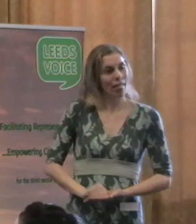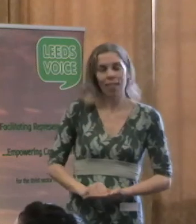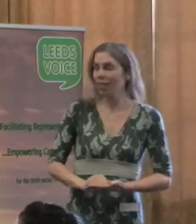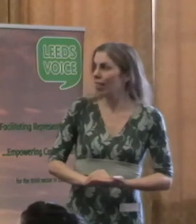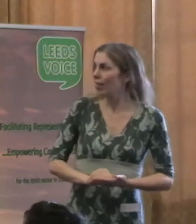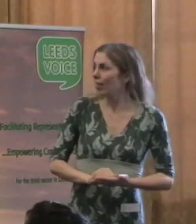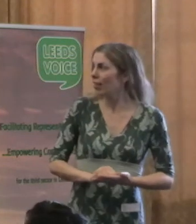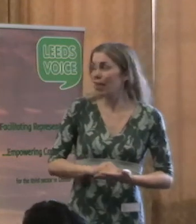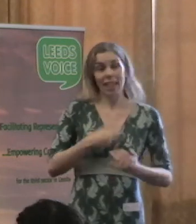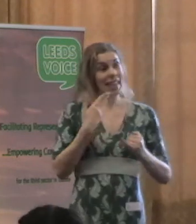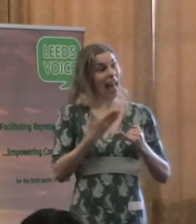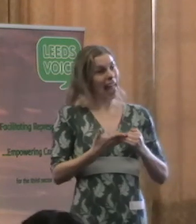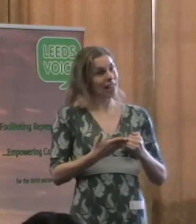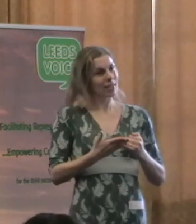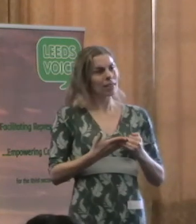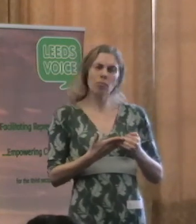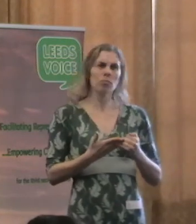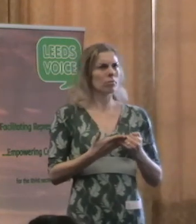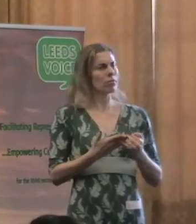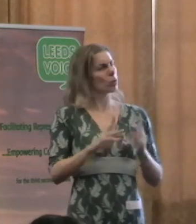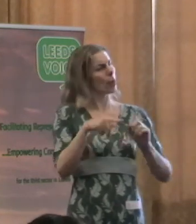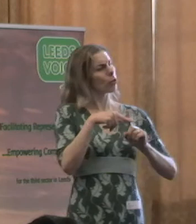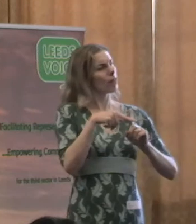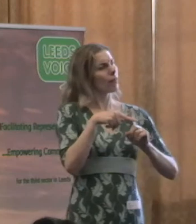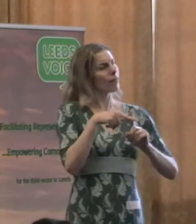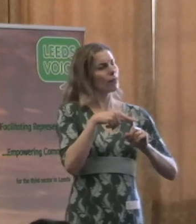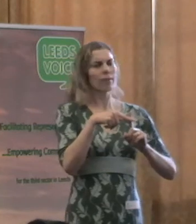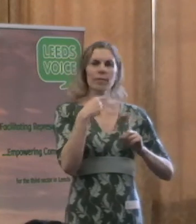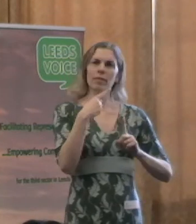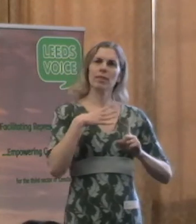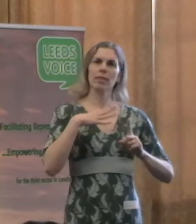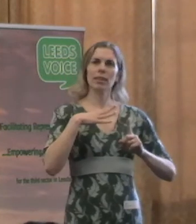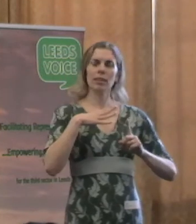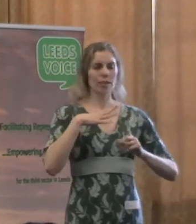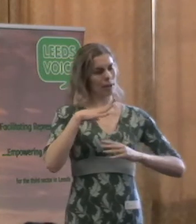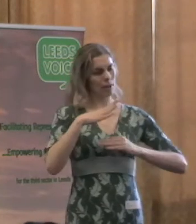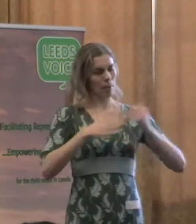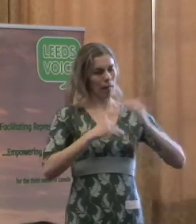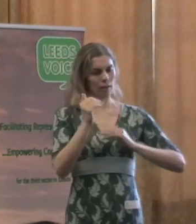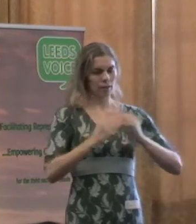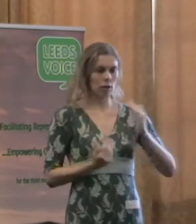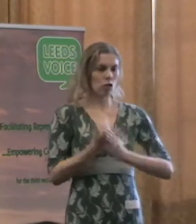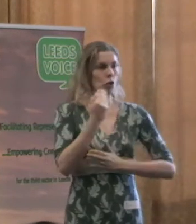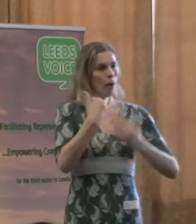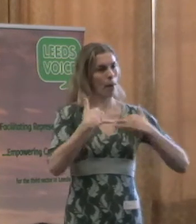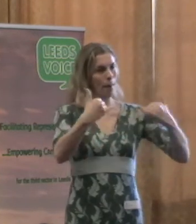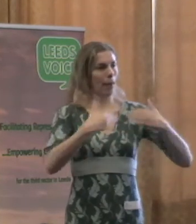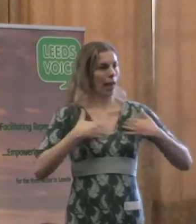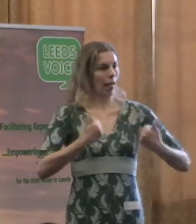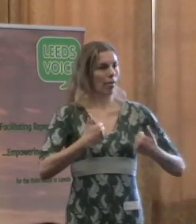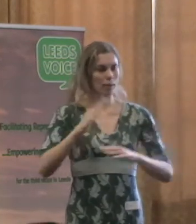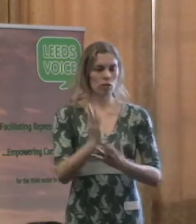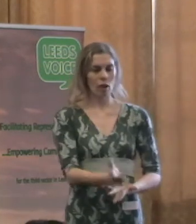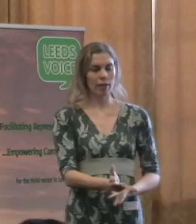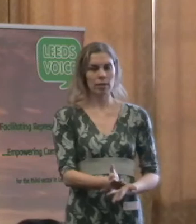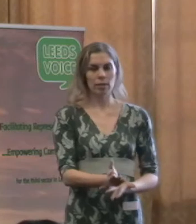he ends in our very positive note about needing to build the new public health service. So,